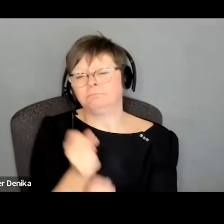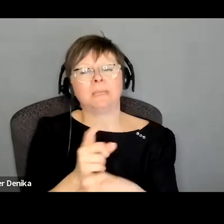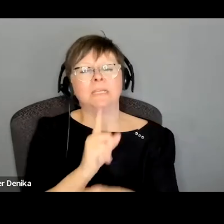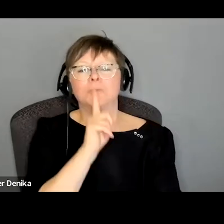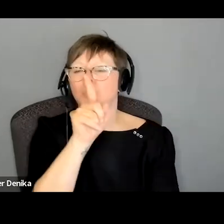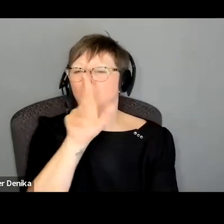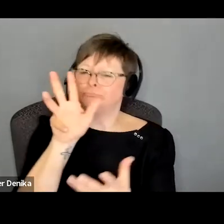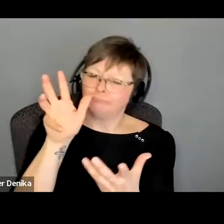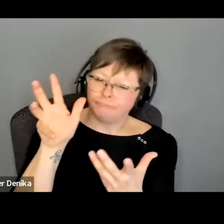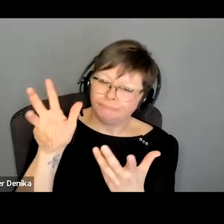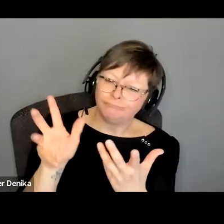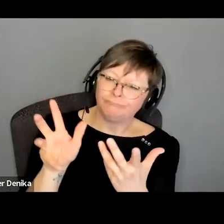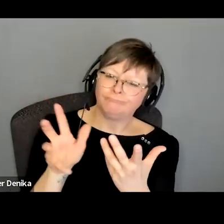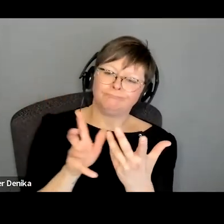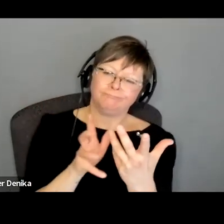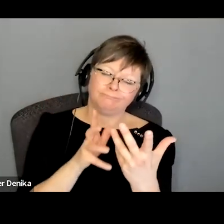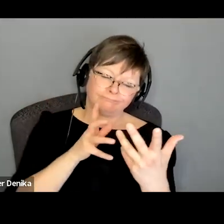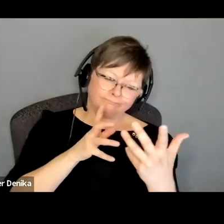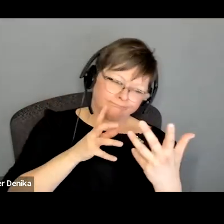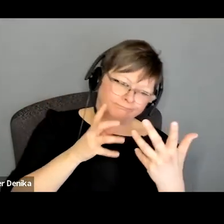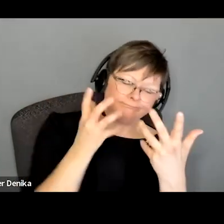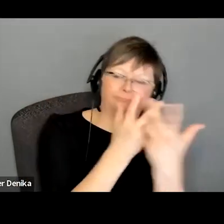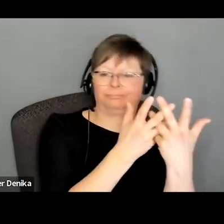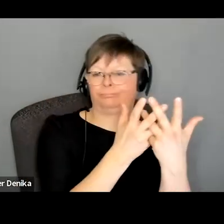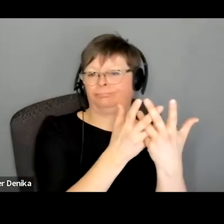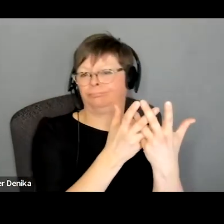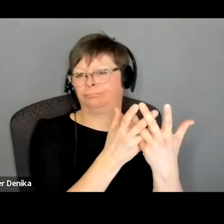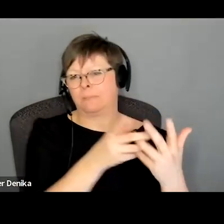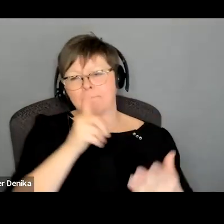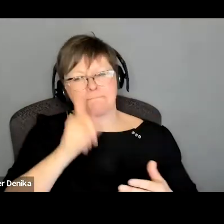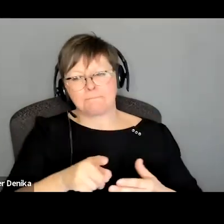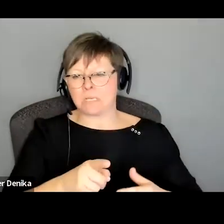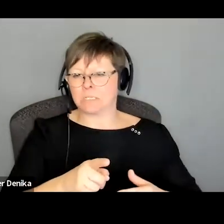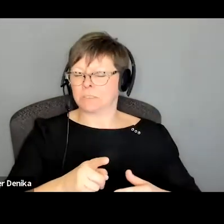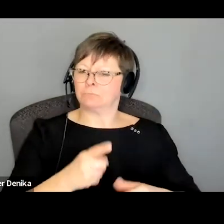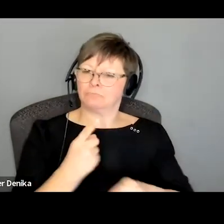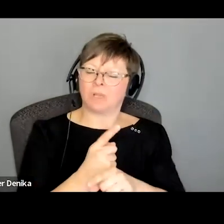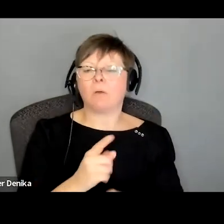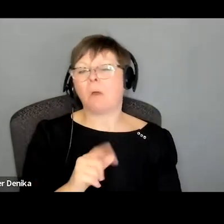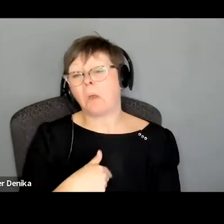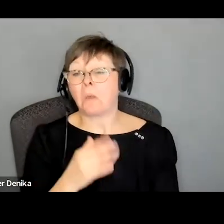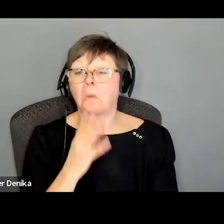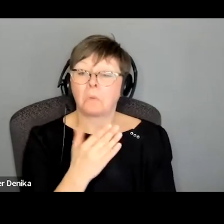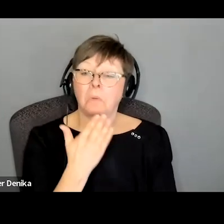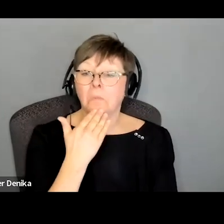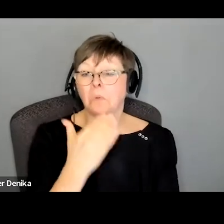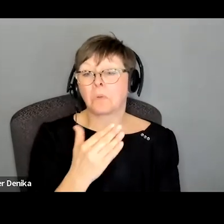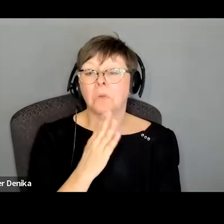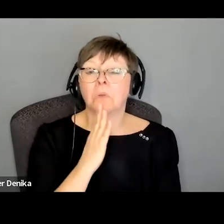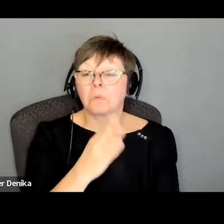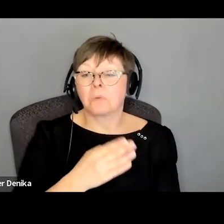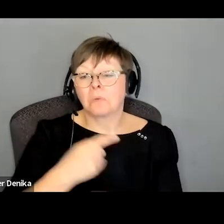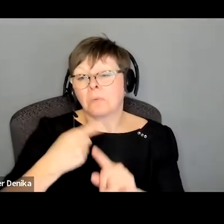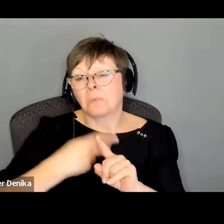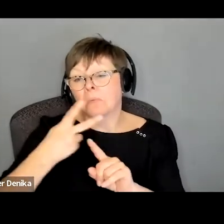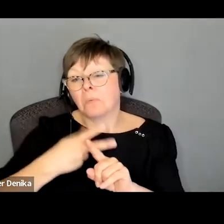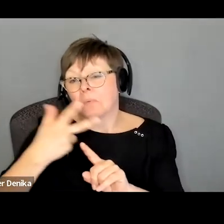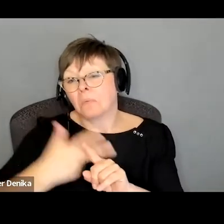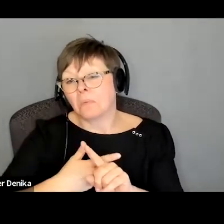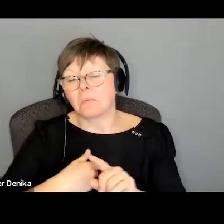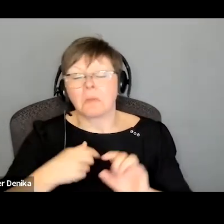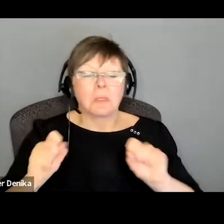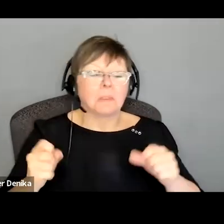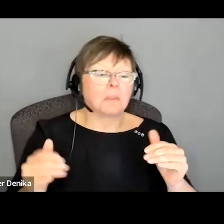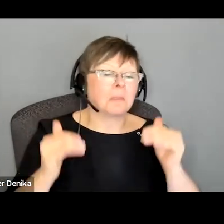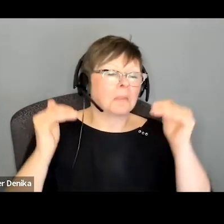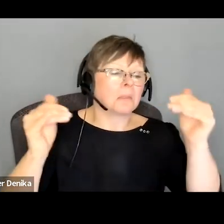it you really believe you're right for it and not oh i think i'll be good in a few months i can i can reach that d or whatever it